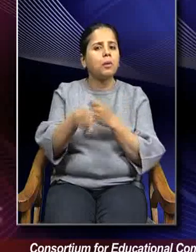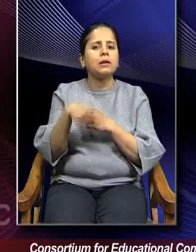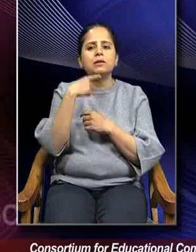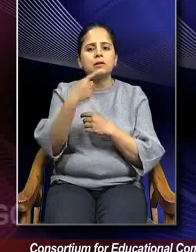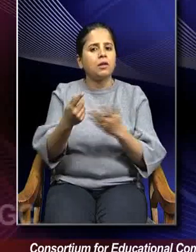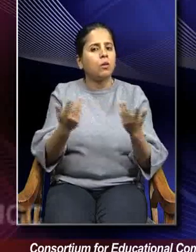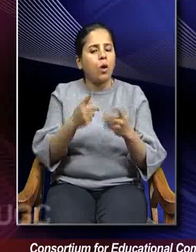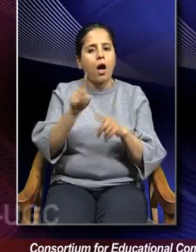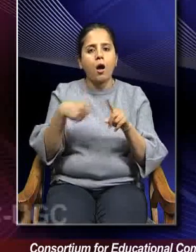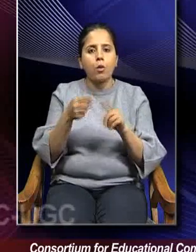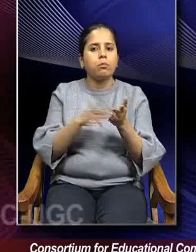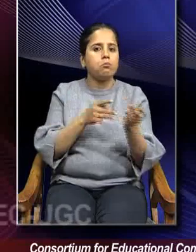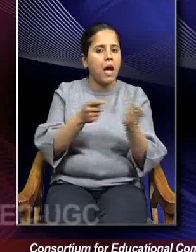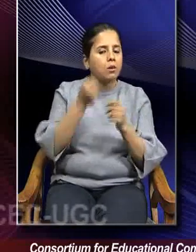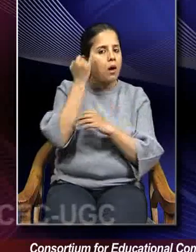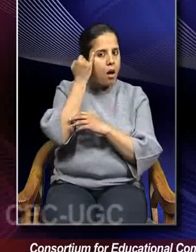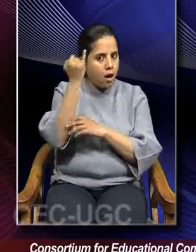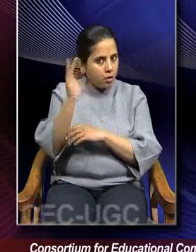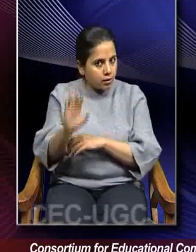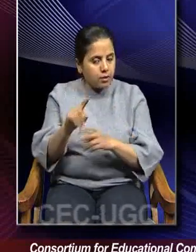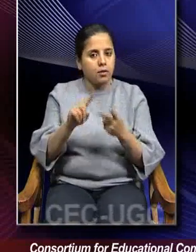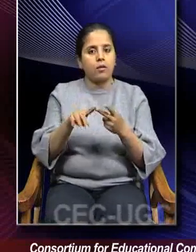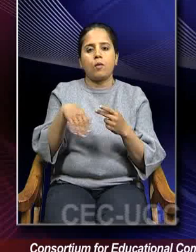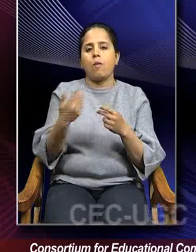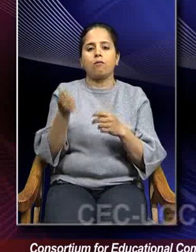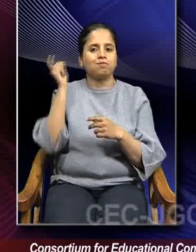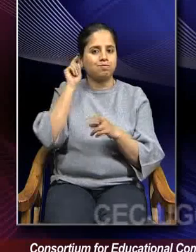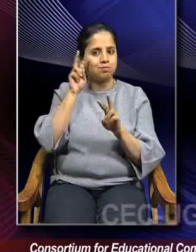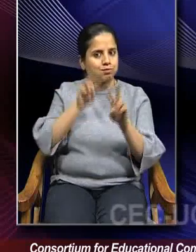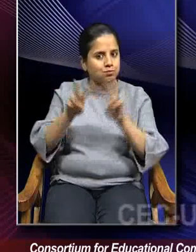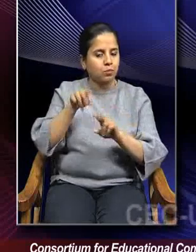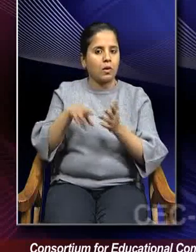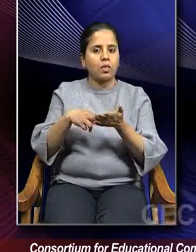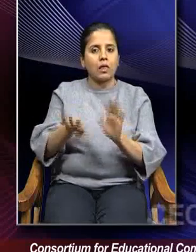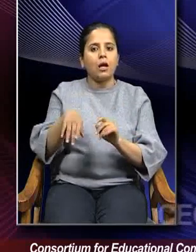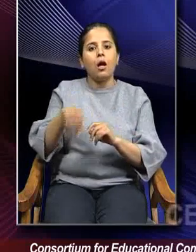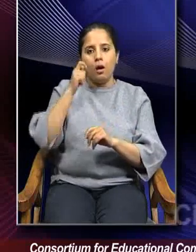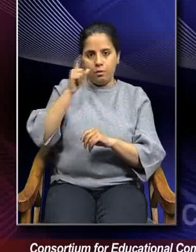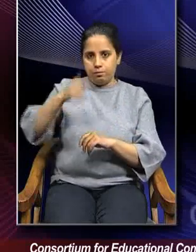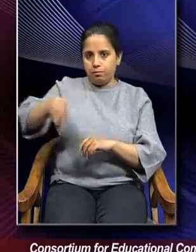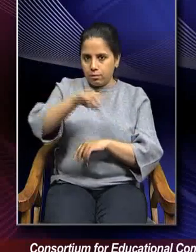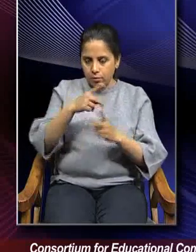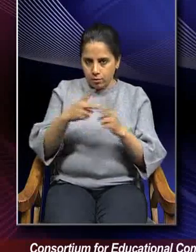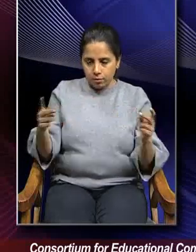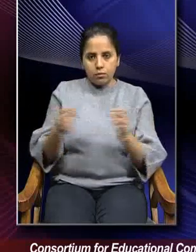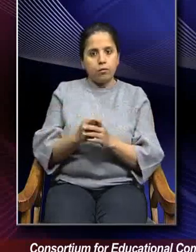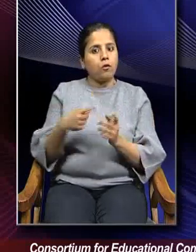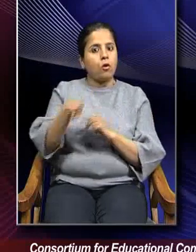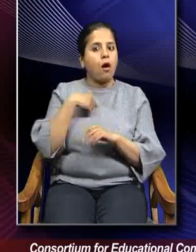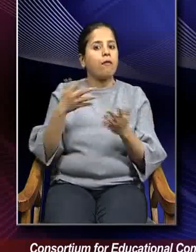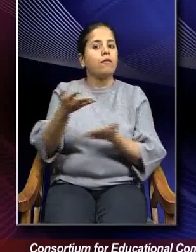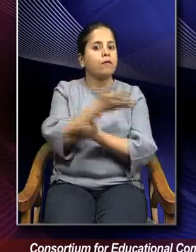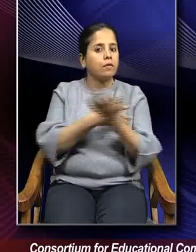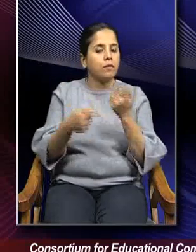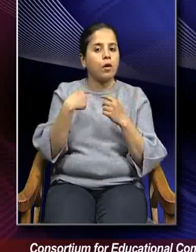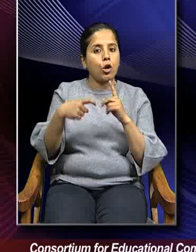about management ideas, about assumptions regarding nature of human beings and we also discussed about